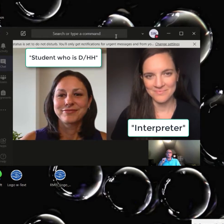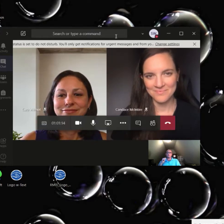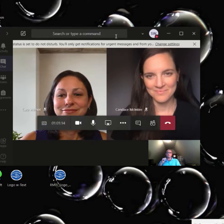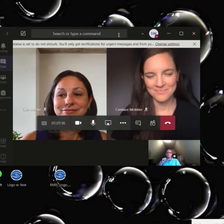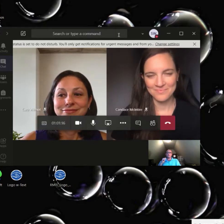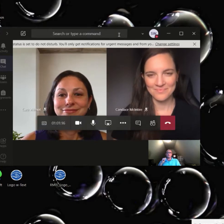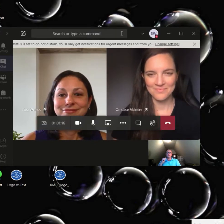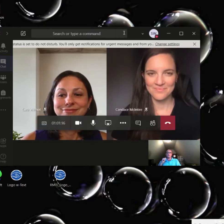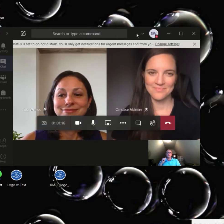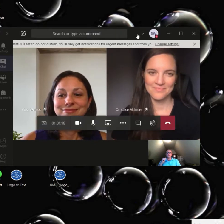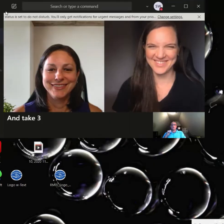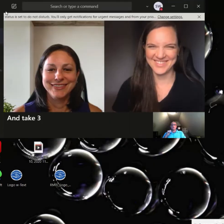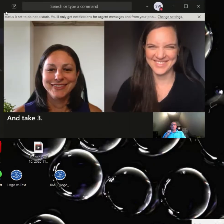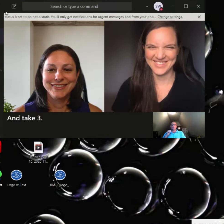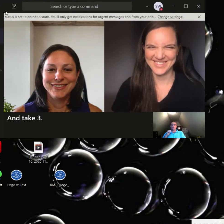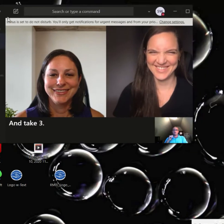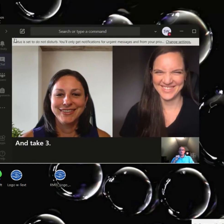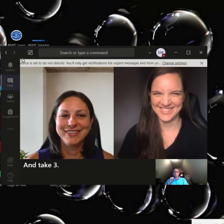PC screen.